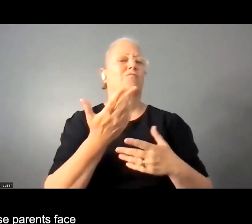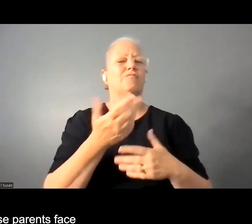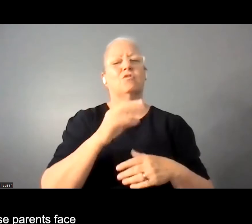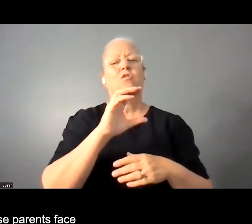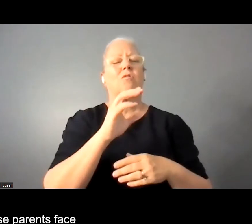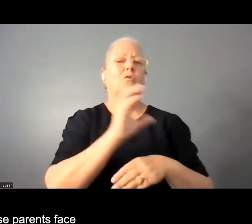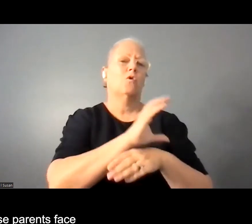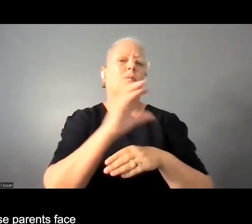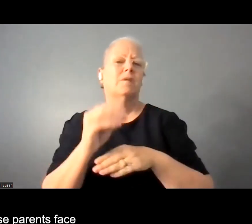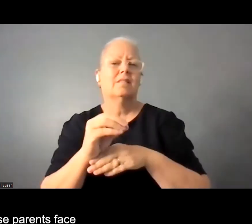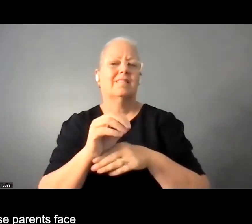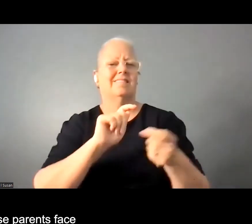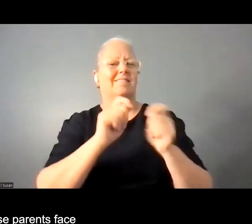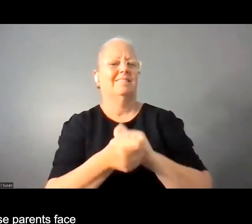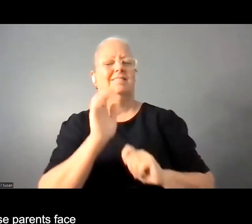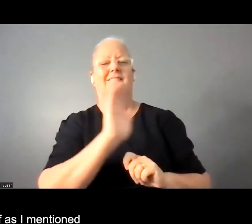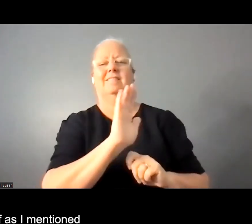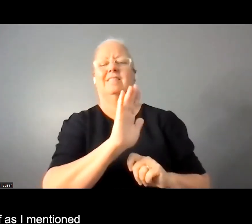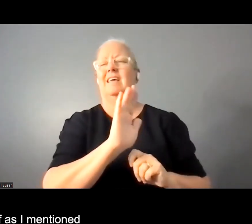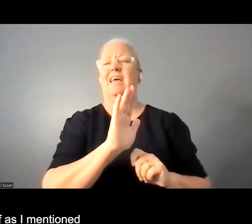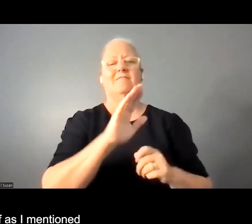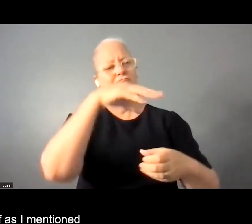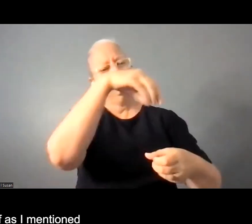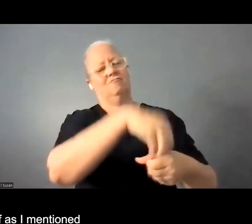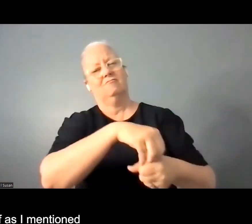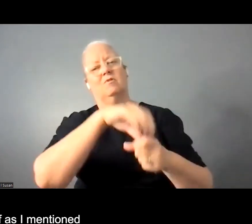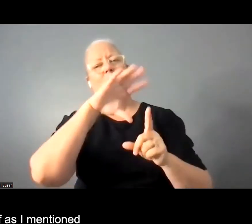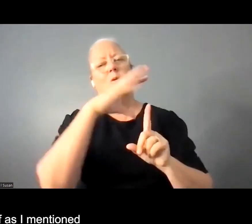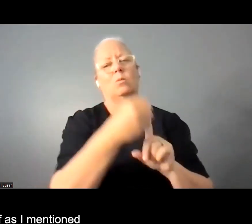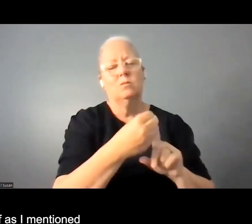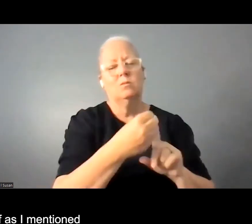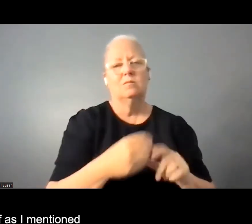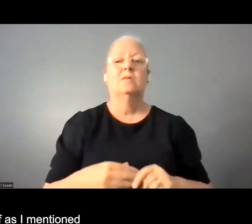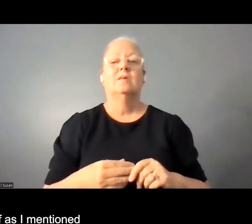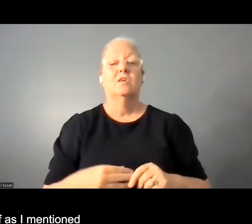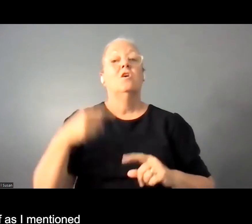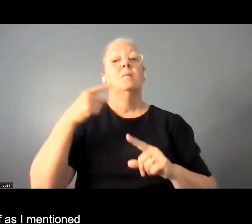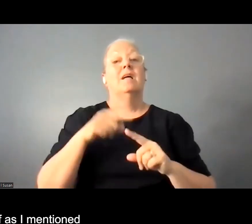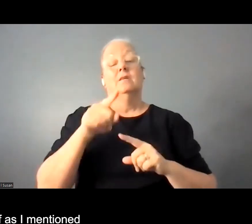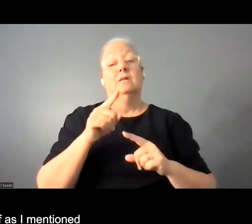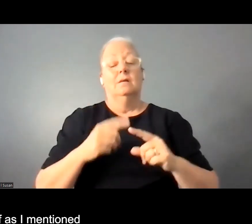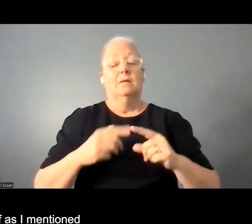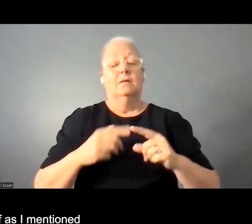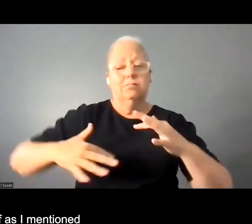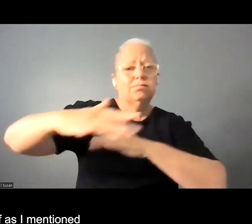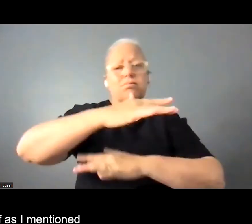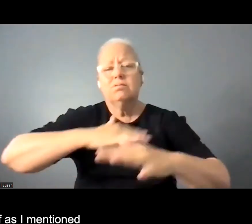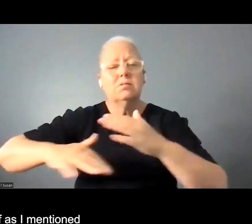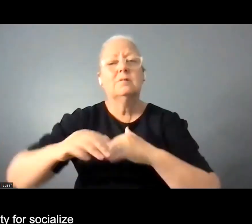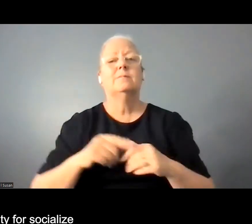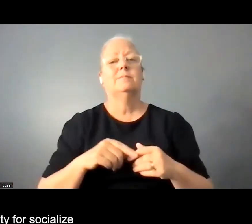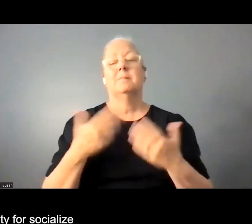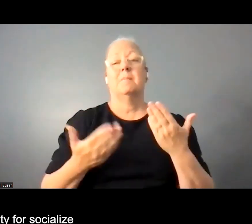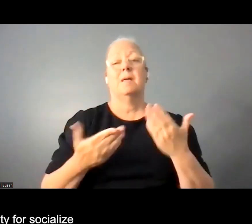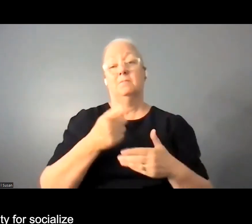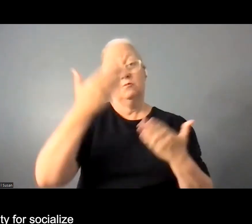parents raise is about socialization when you are not kind of as i mentioned before exposed to formal